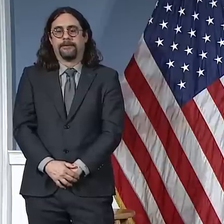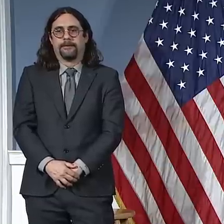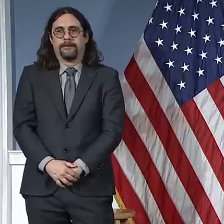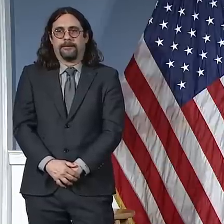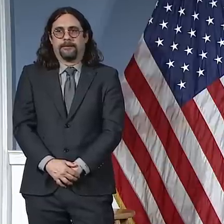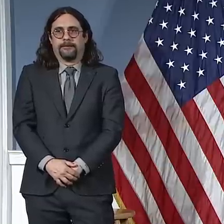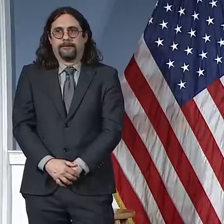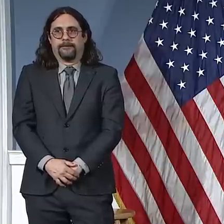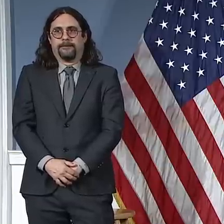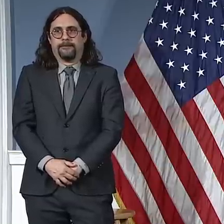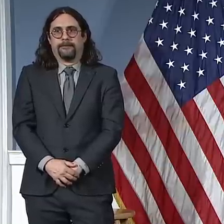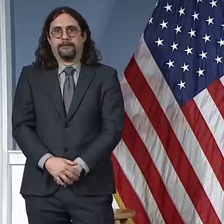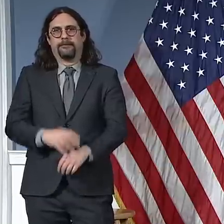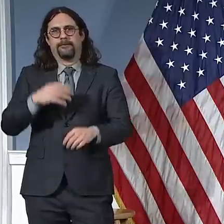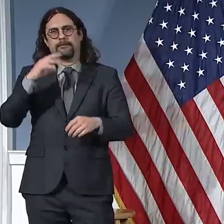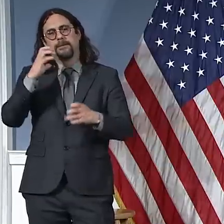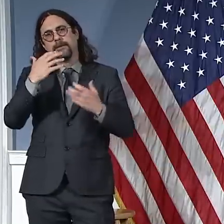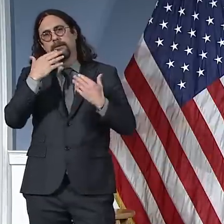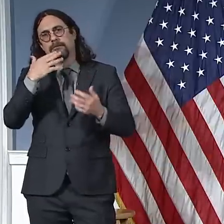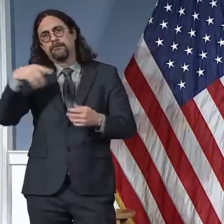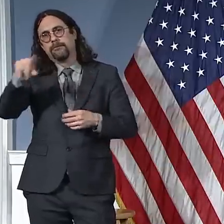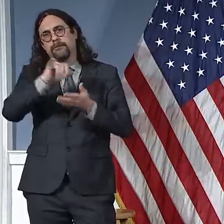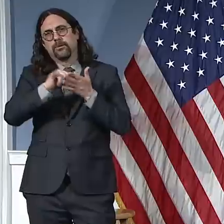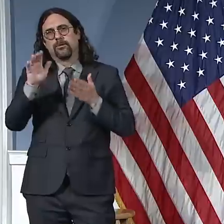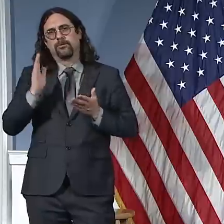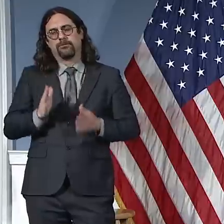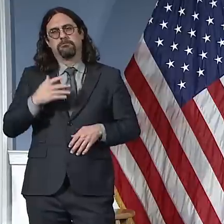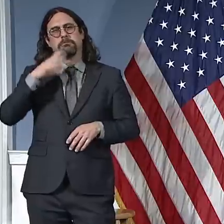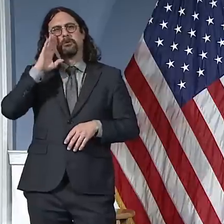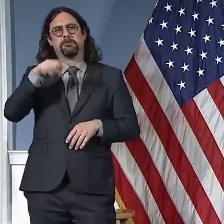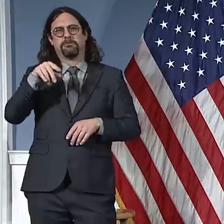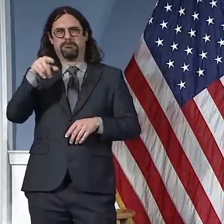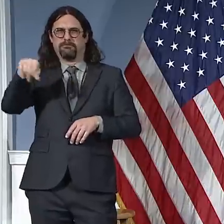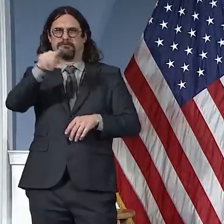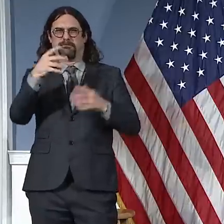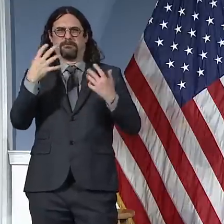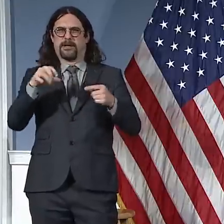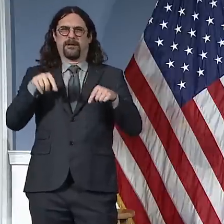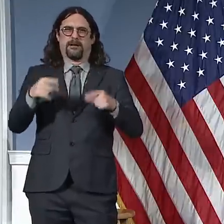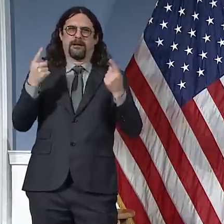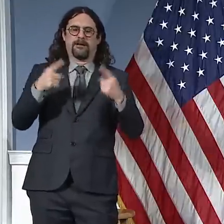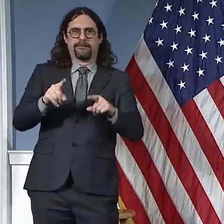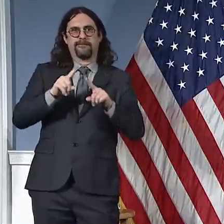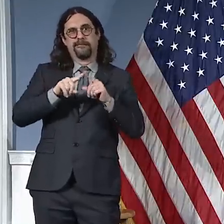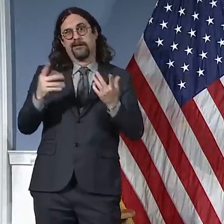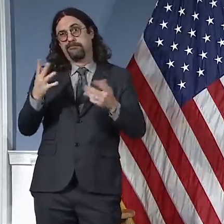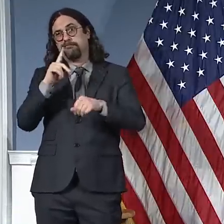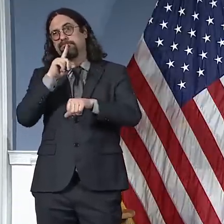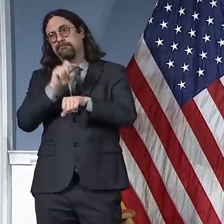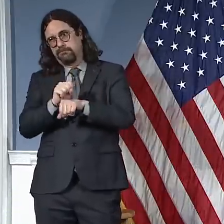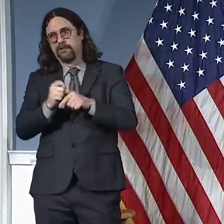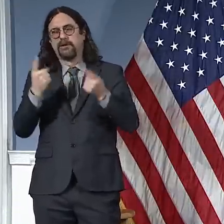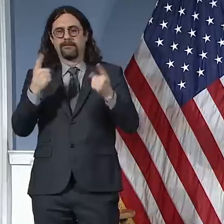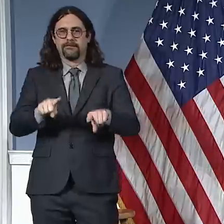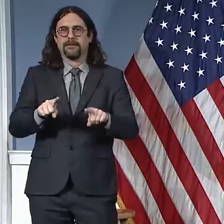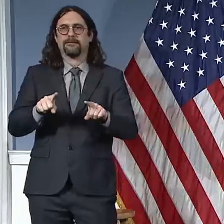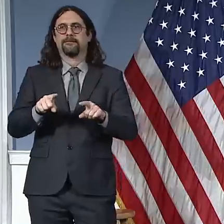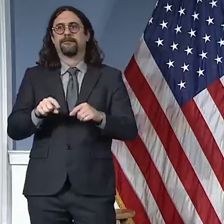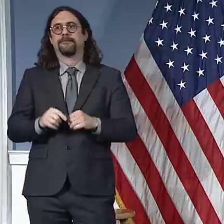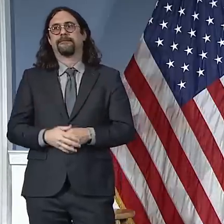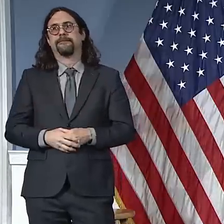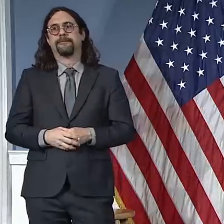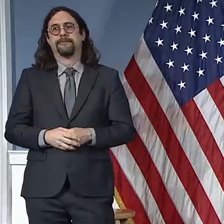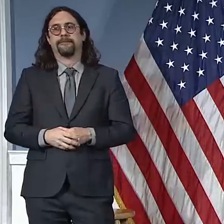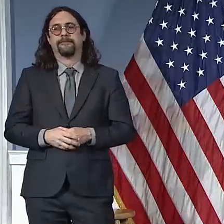reality. And I think New Yorkers are handling it with a lot of strength, a lot of resilience, a lot of creativity, working together,